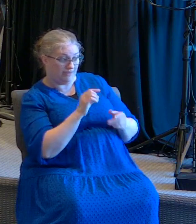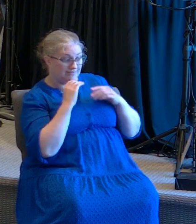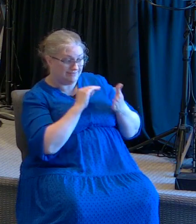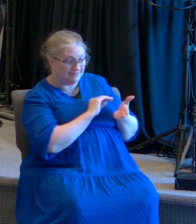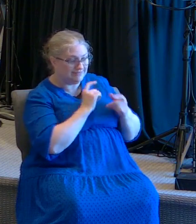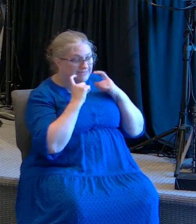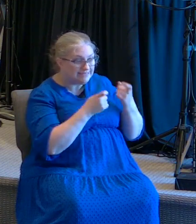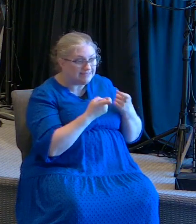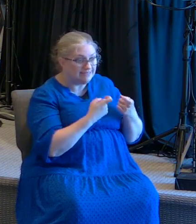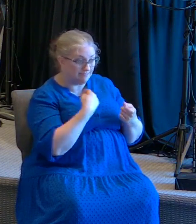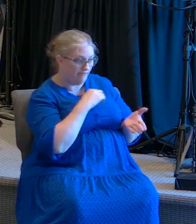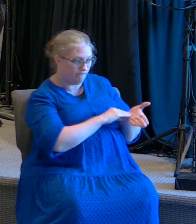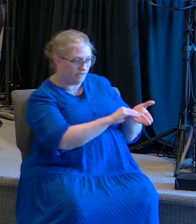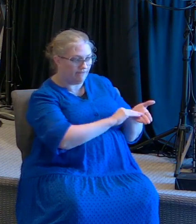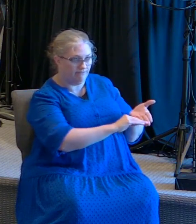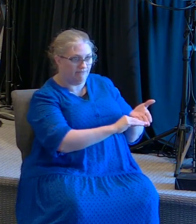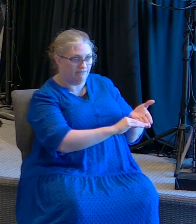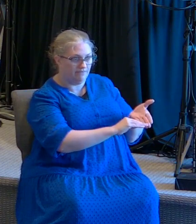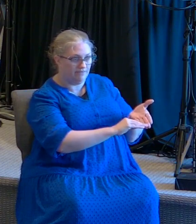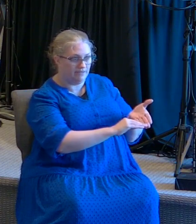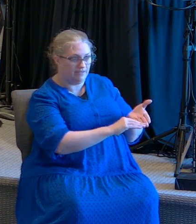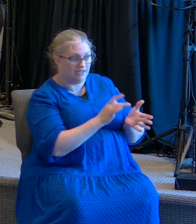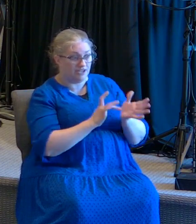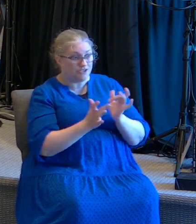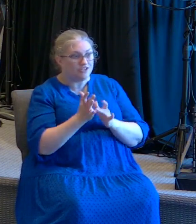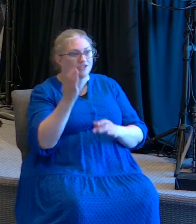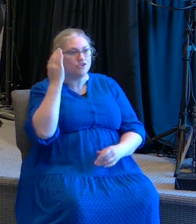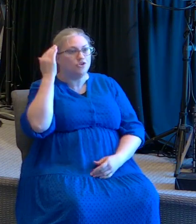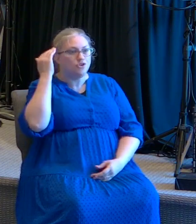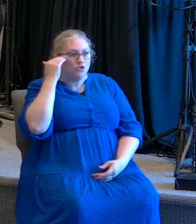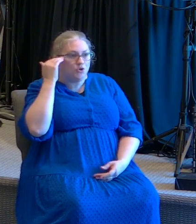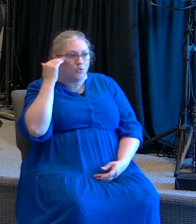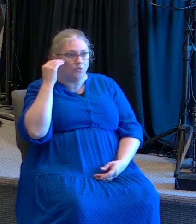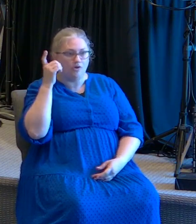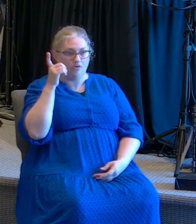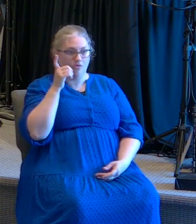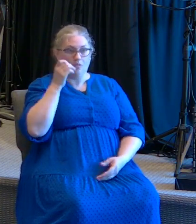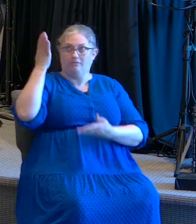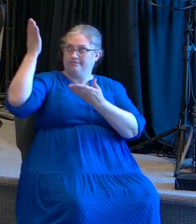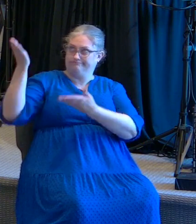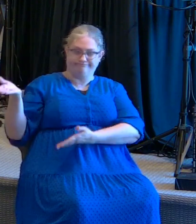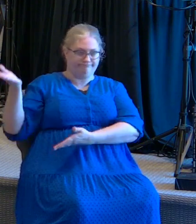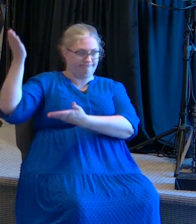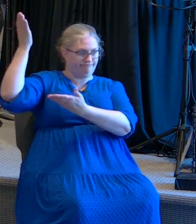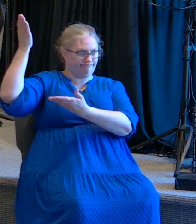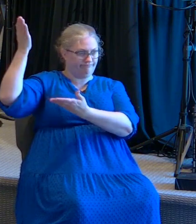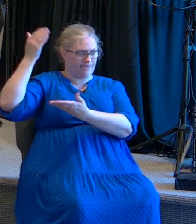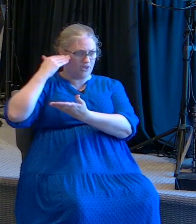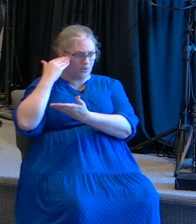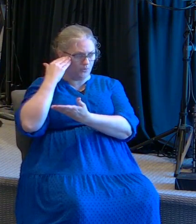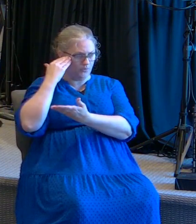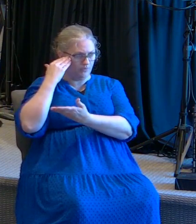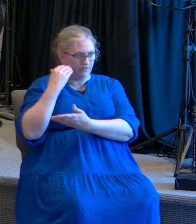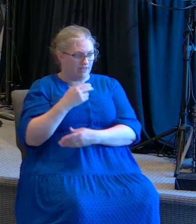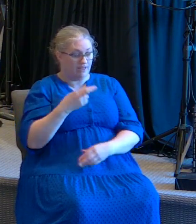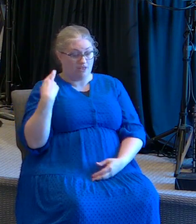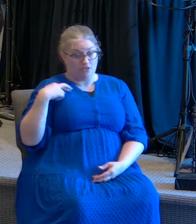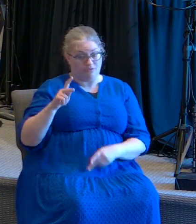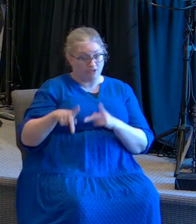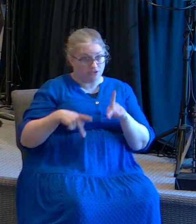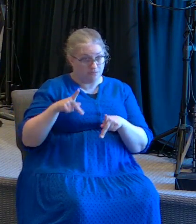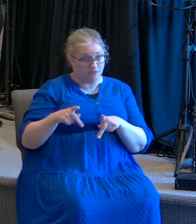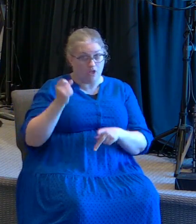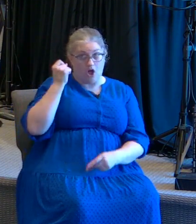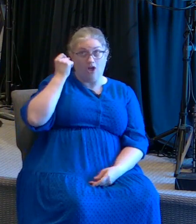son perdonados. It's because he knew who he was. Es porque él sabía quién era. And they knew what he said he was